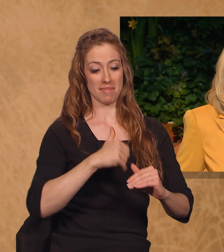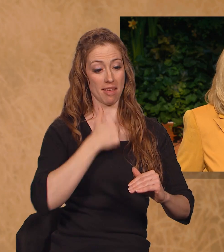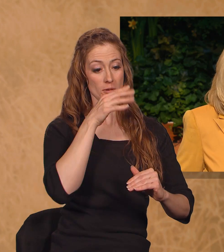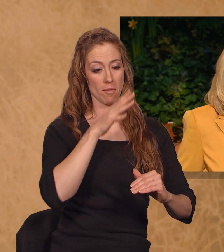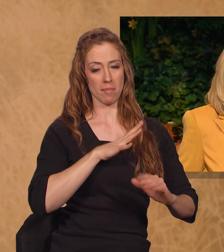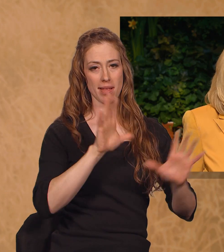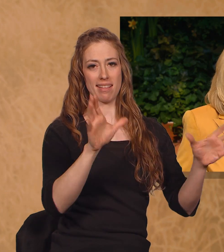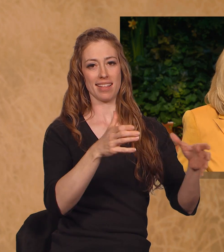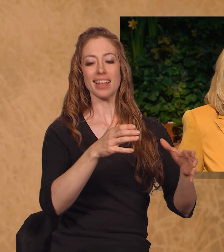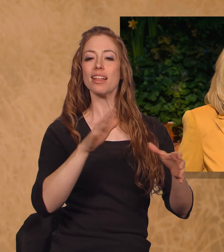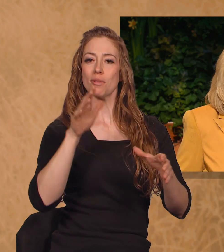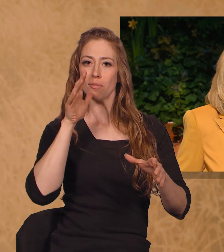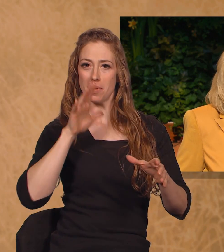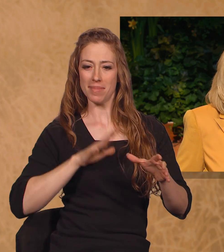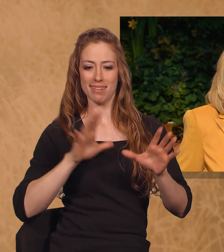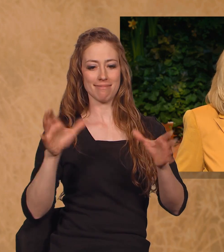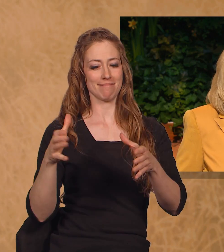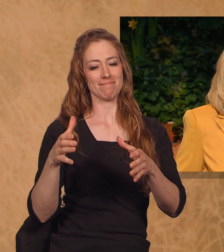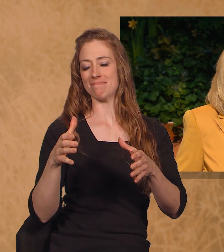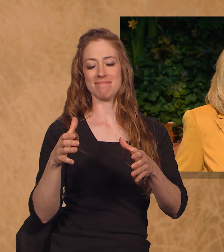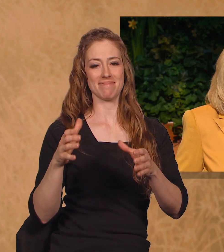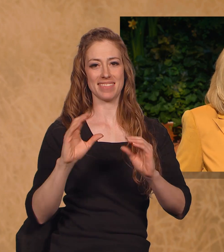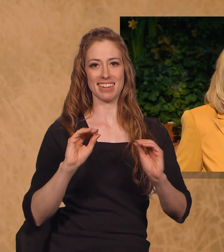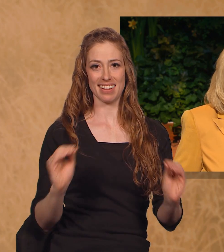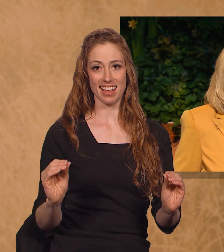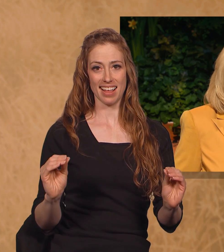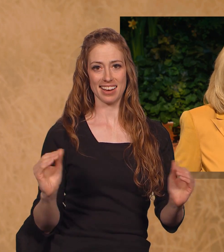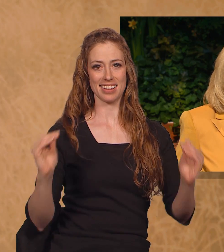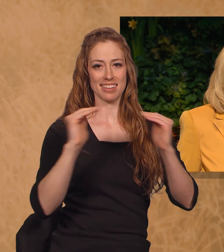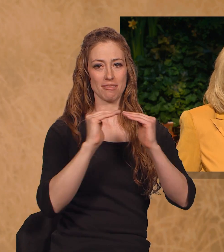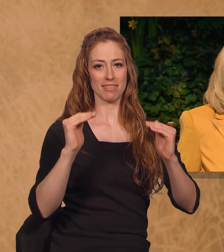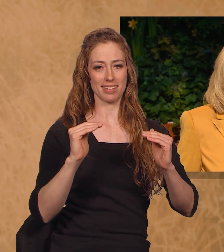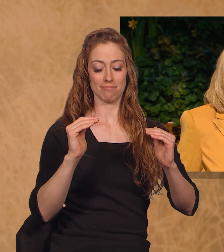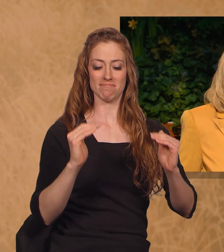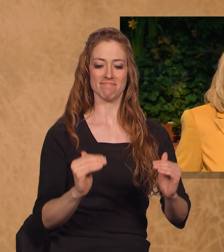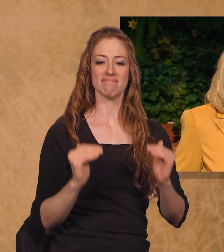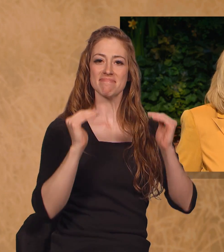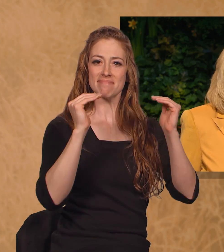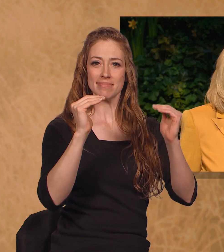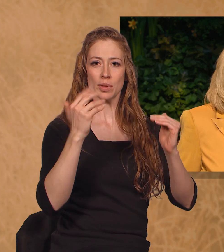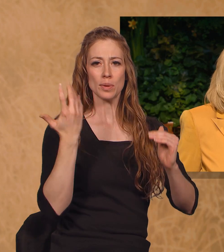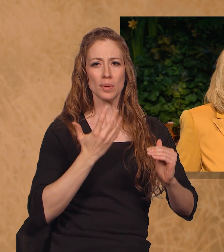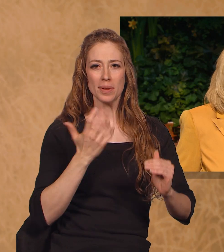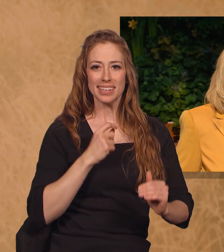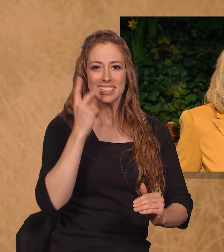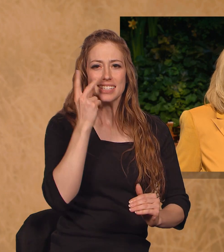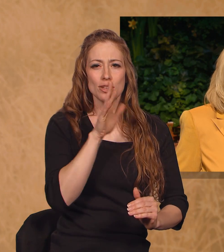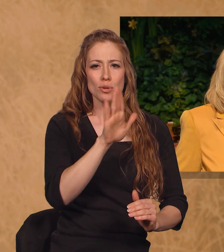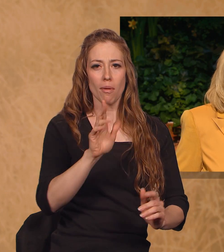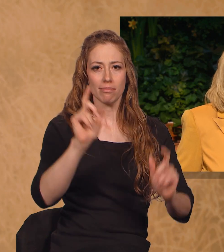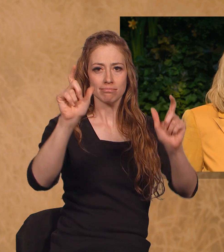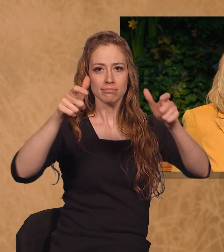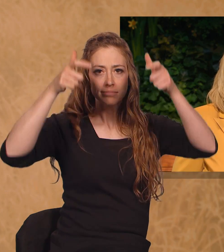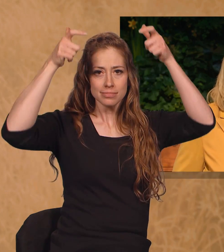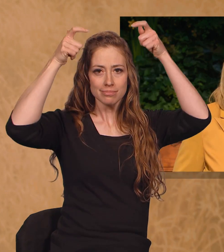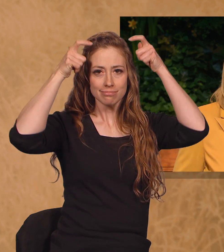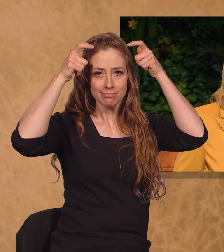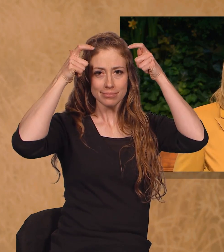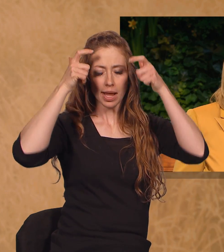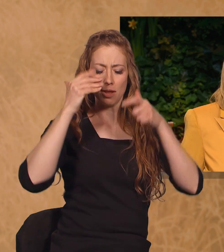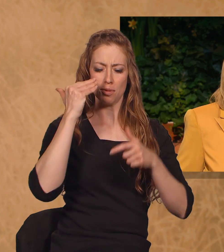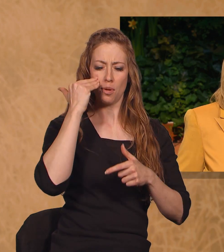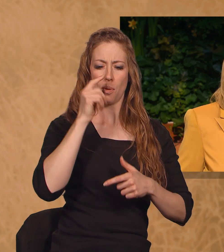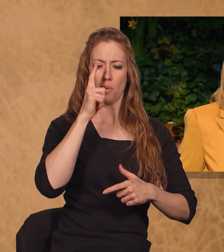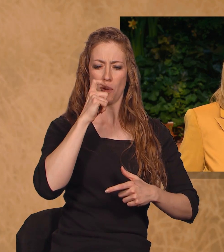and the women of The Church of Jesus Christ of Latter-day Saints. I see your nobility and know of your